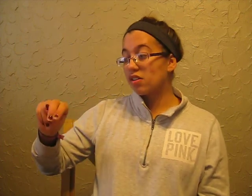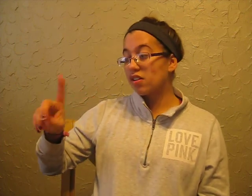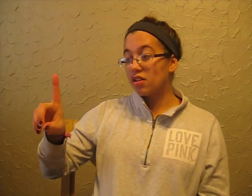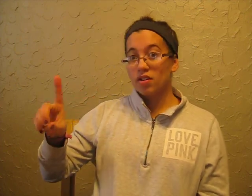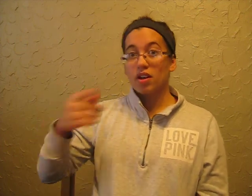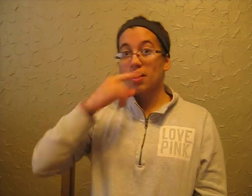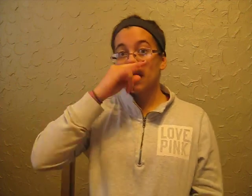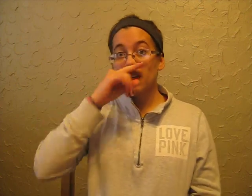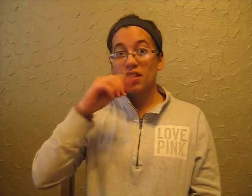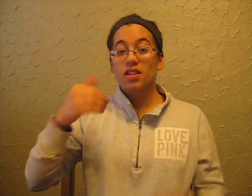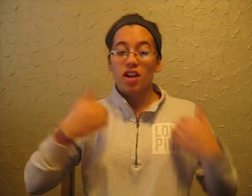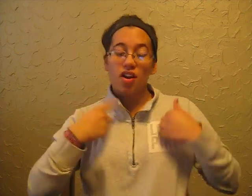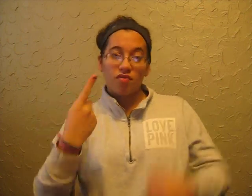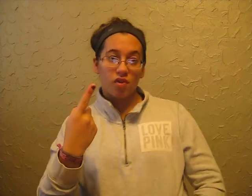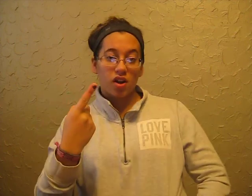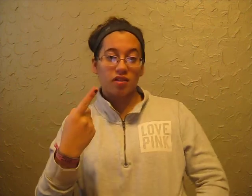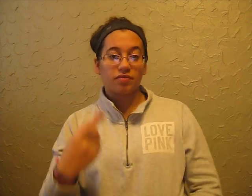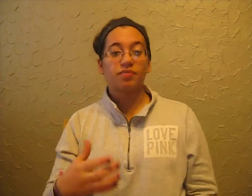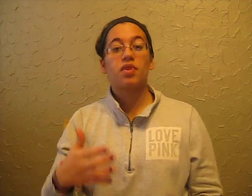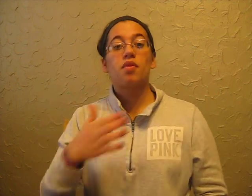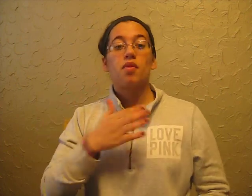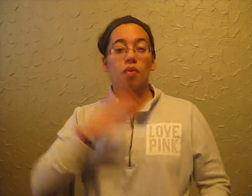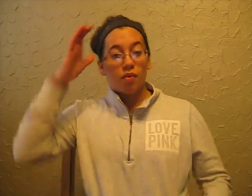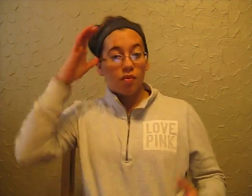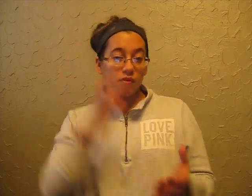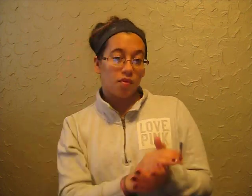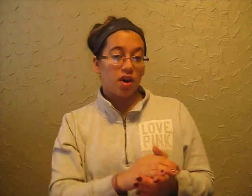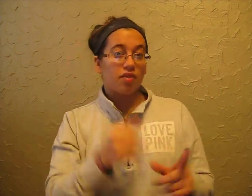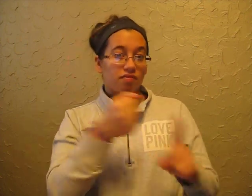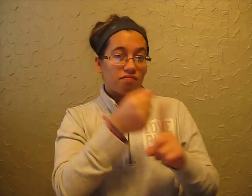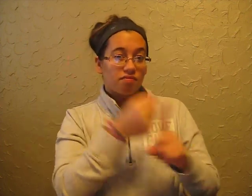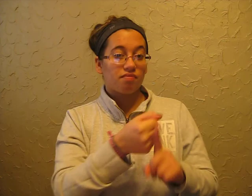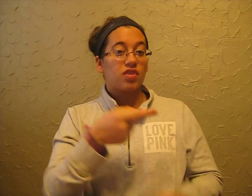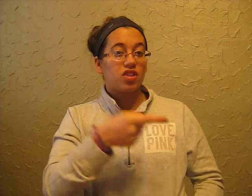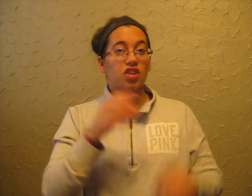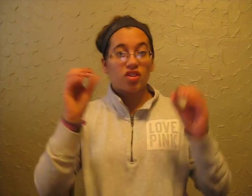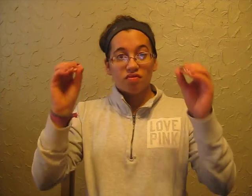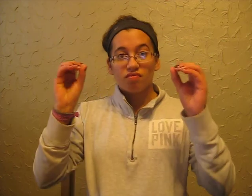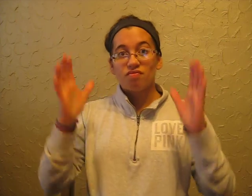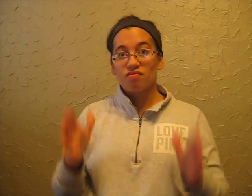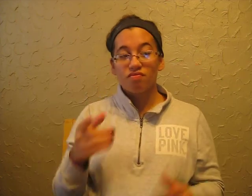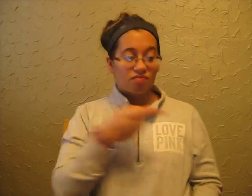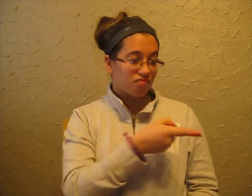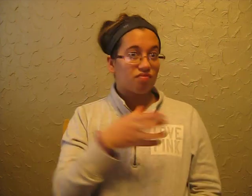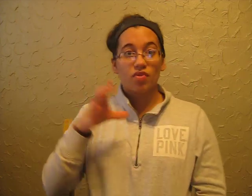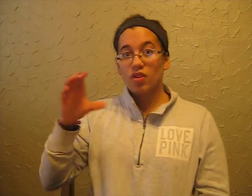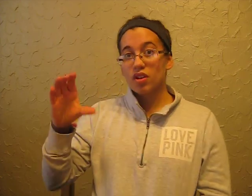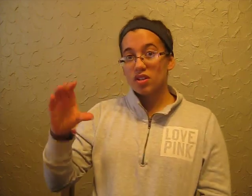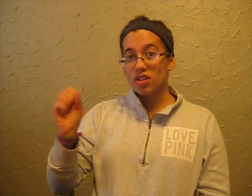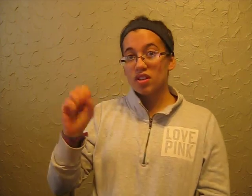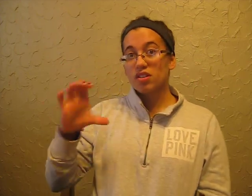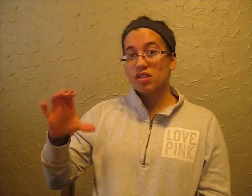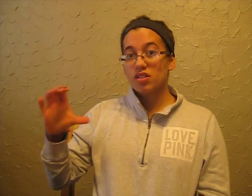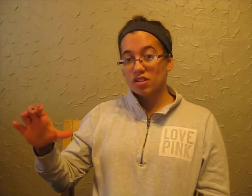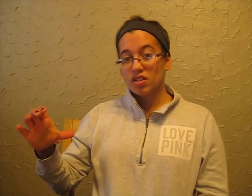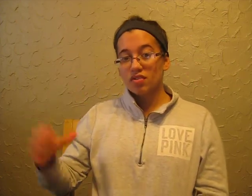is a professor at Columbus State Community College. I attended the Ohio State